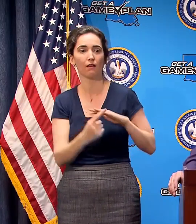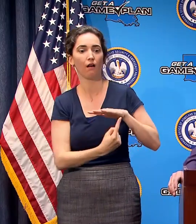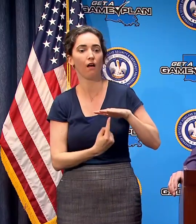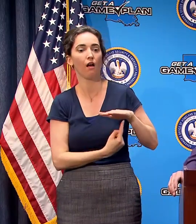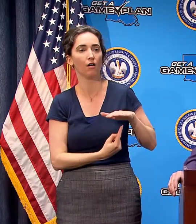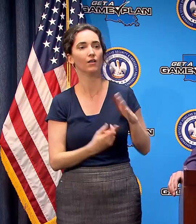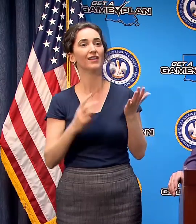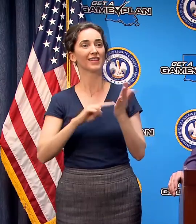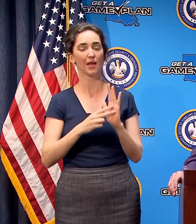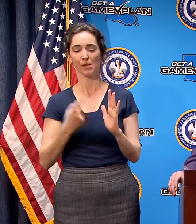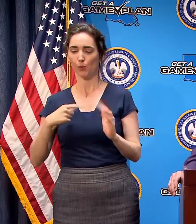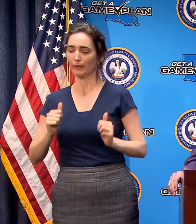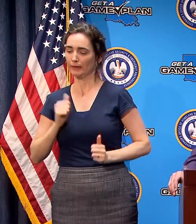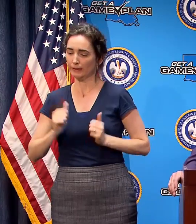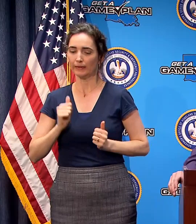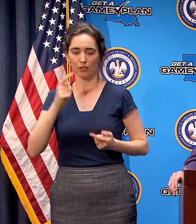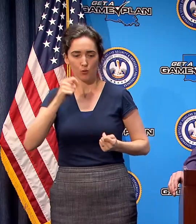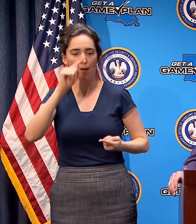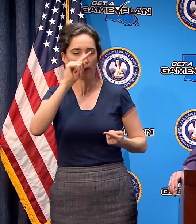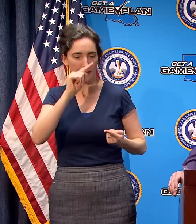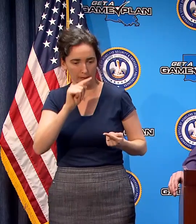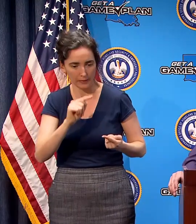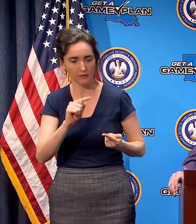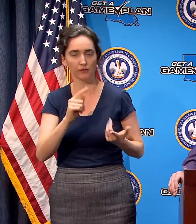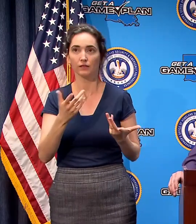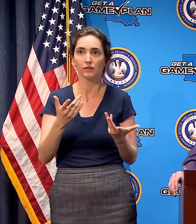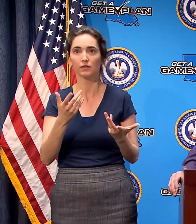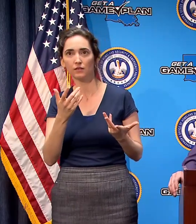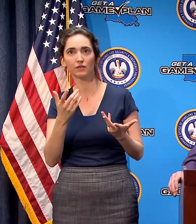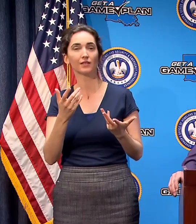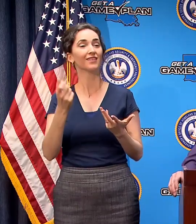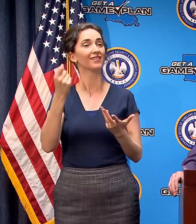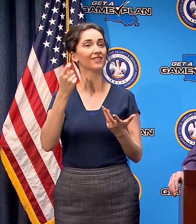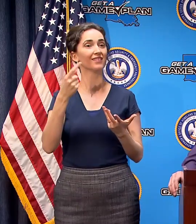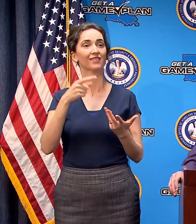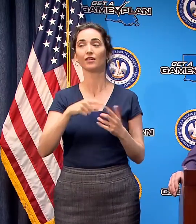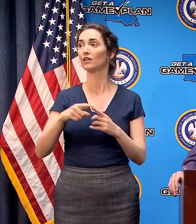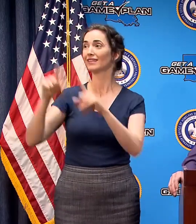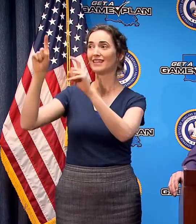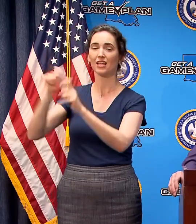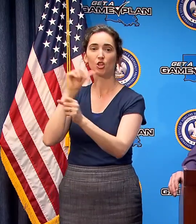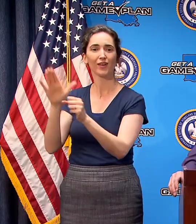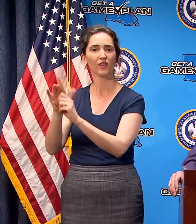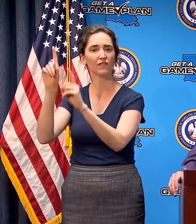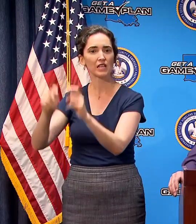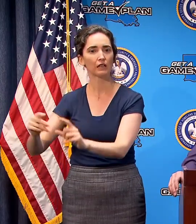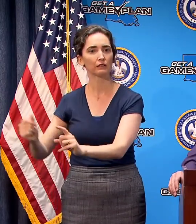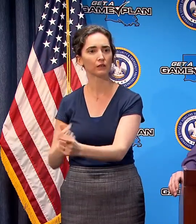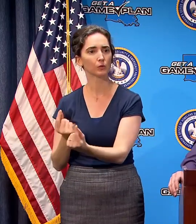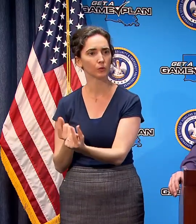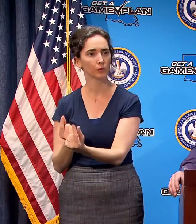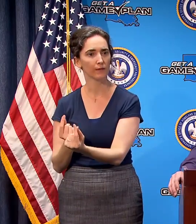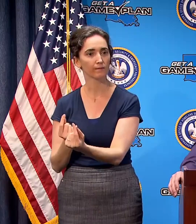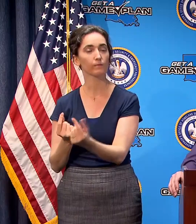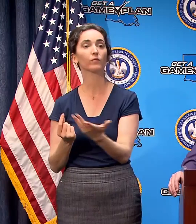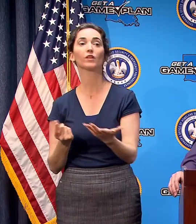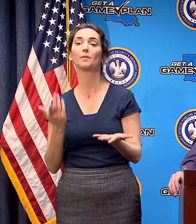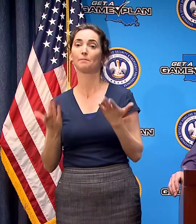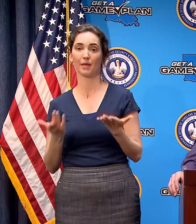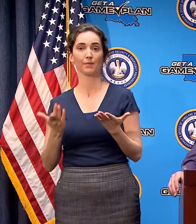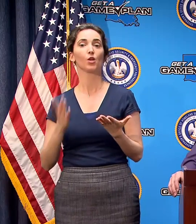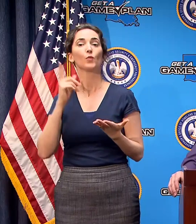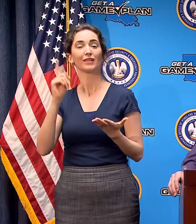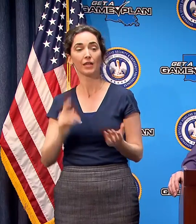actions our mitigation measures are going to have to be a proxy for testing that was insufficient and if anything we're going to have to have